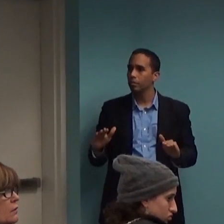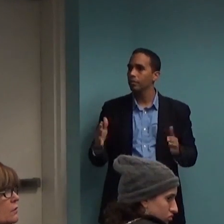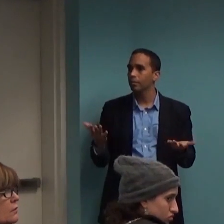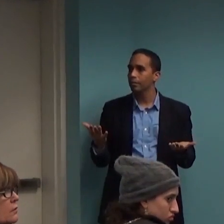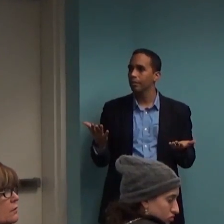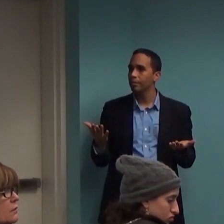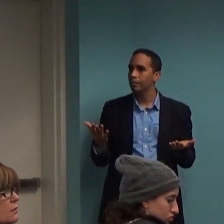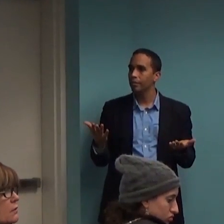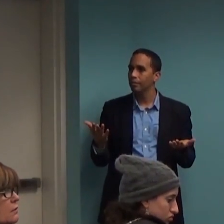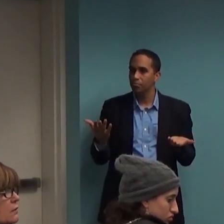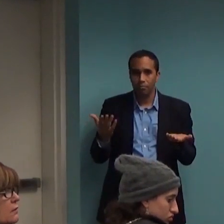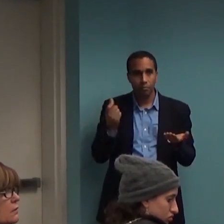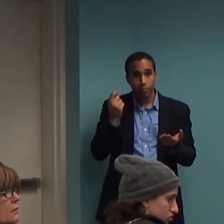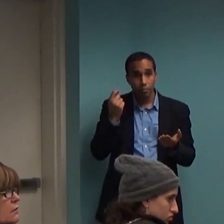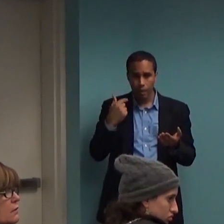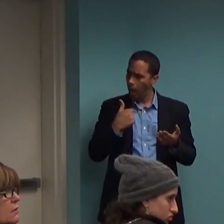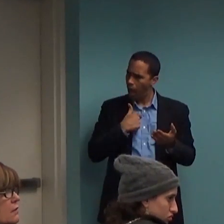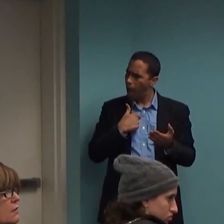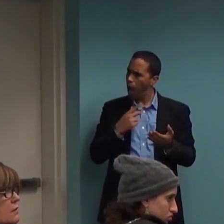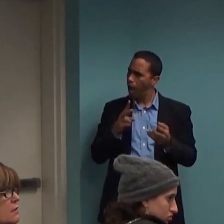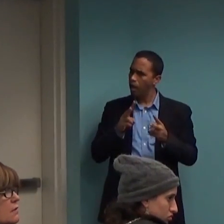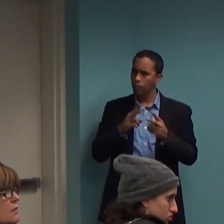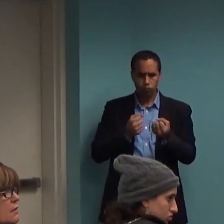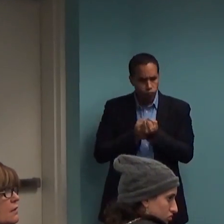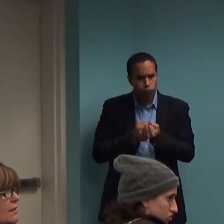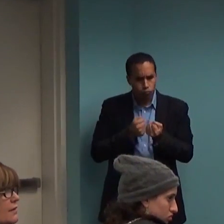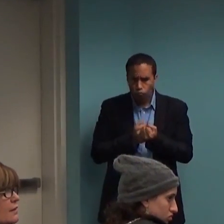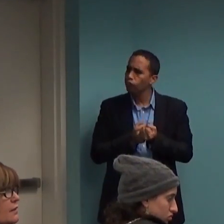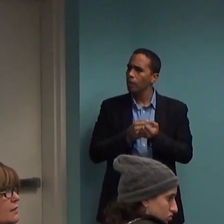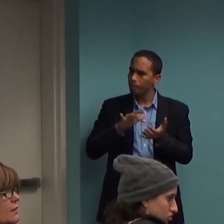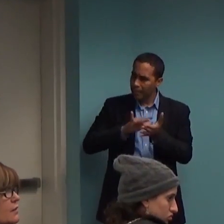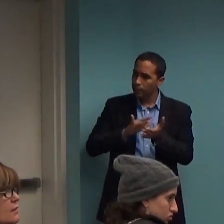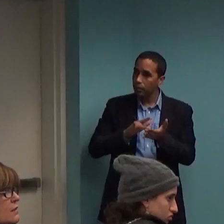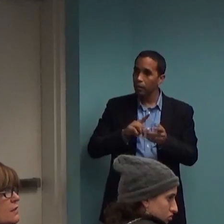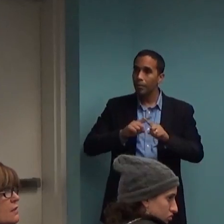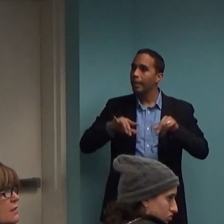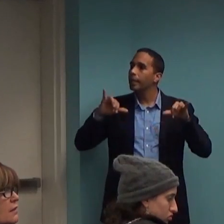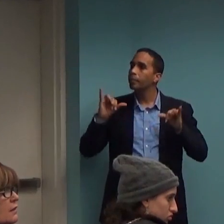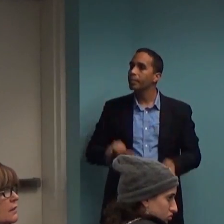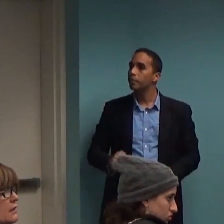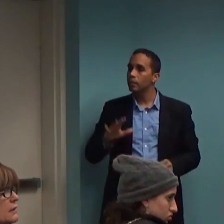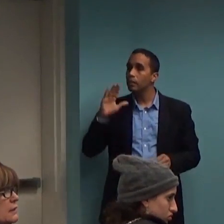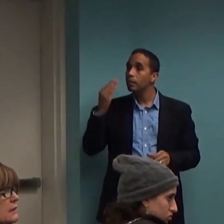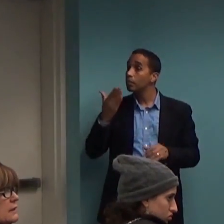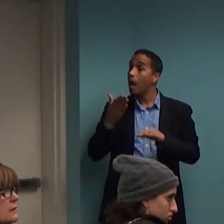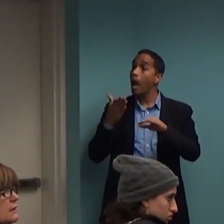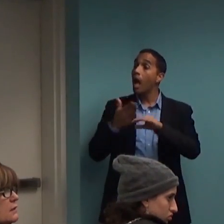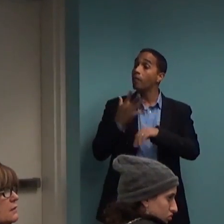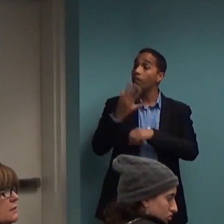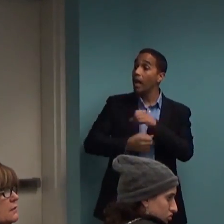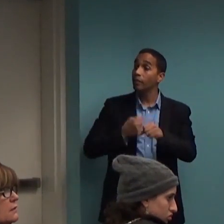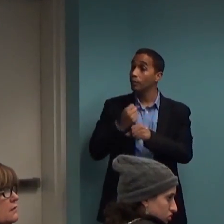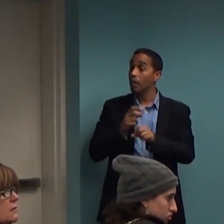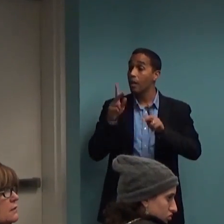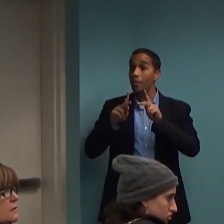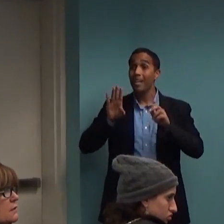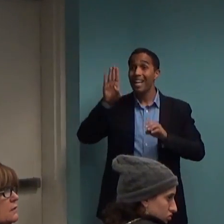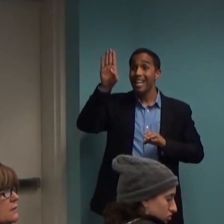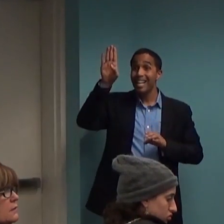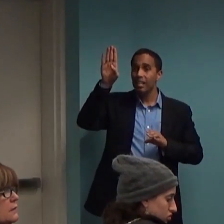is as pro-medication as any hardcore behavior therapist as I know. So I would certainly agree with you that there's a big